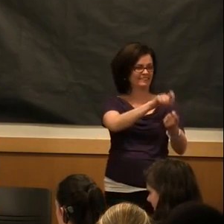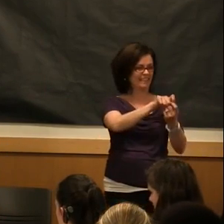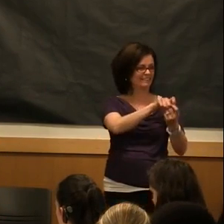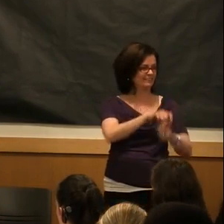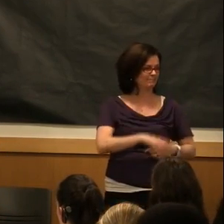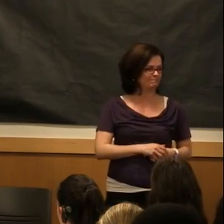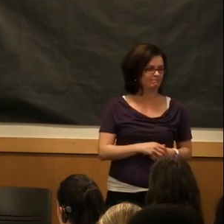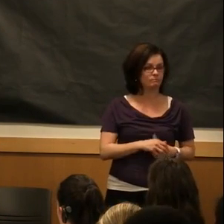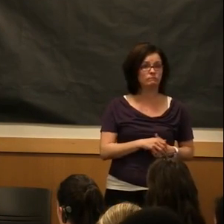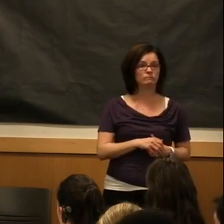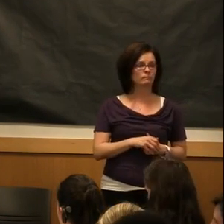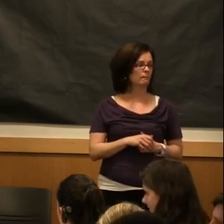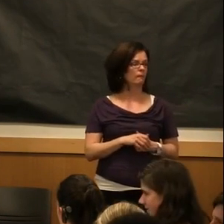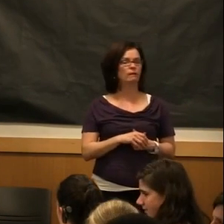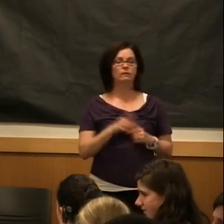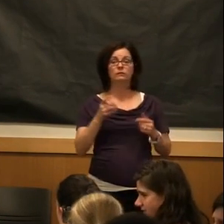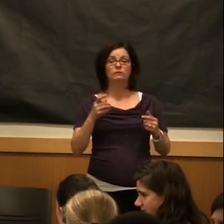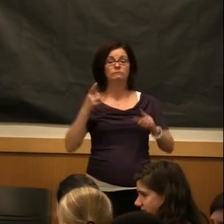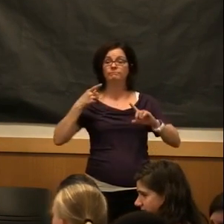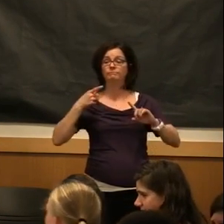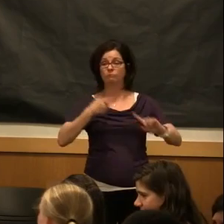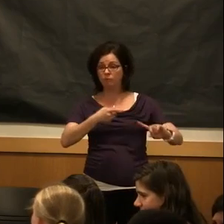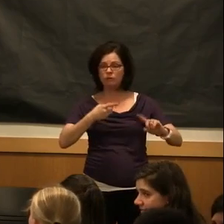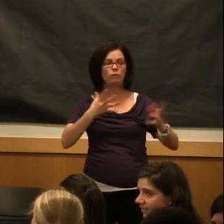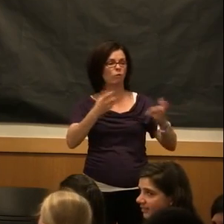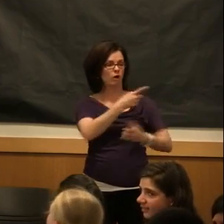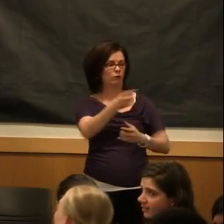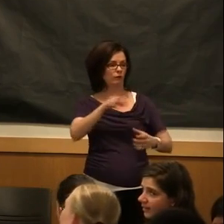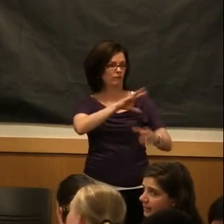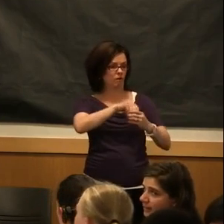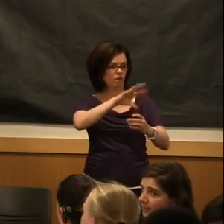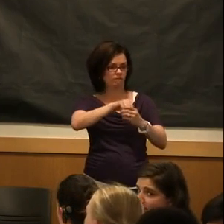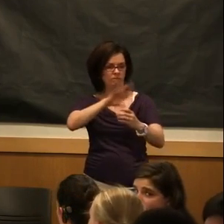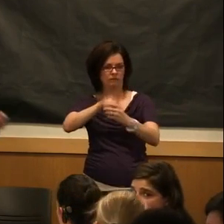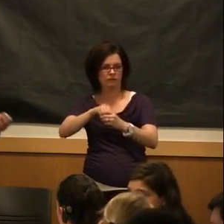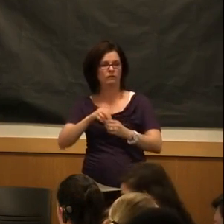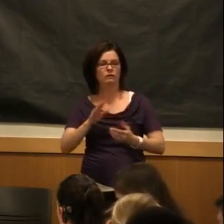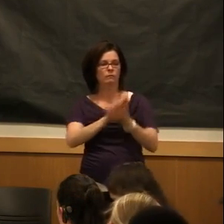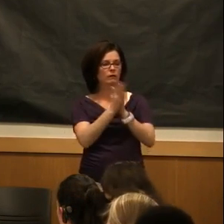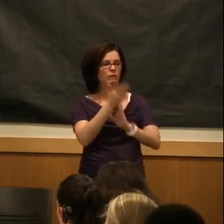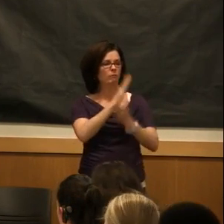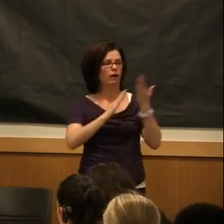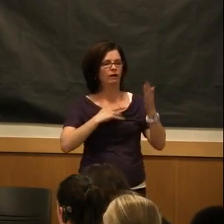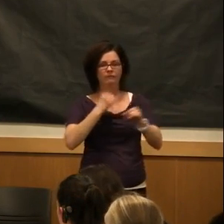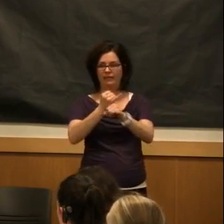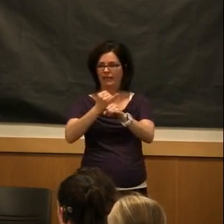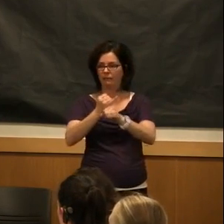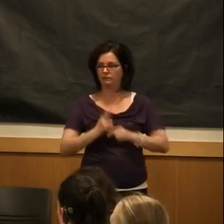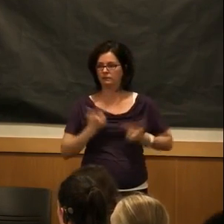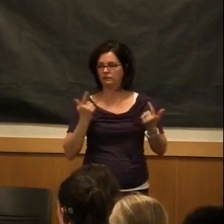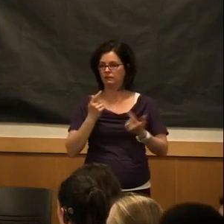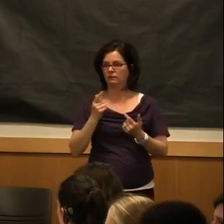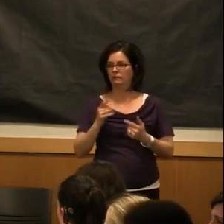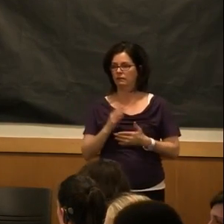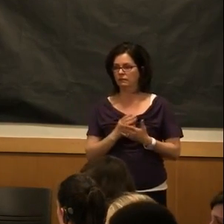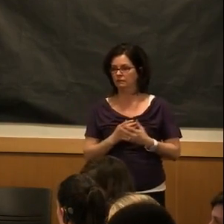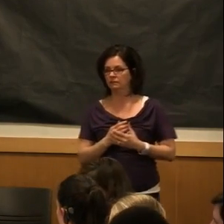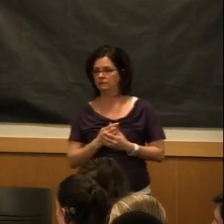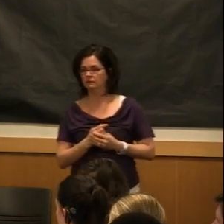So, get, so we want you to get involved, and we want you to be a part of campus life, and to be happy to be a part of the community.